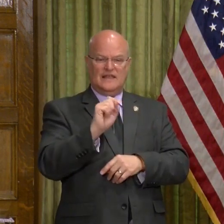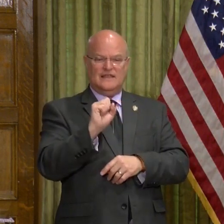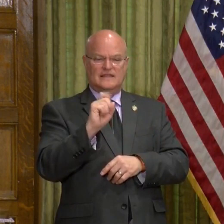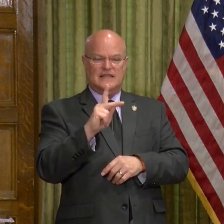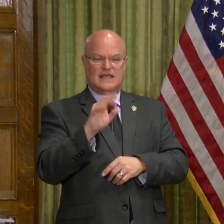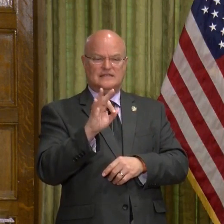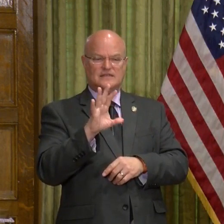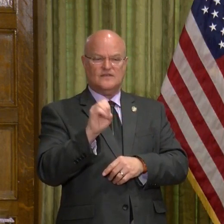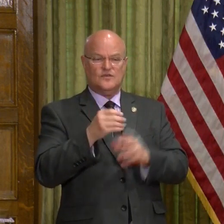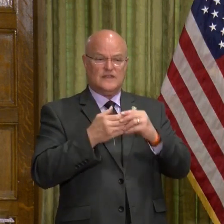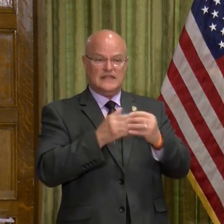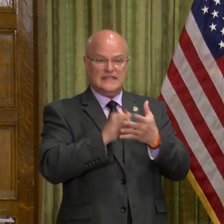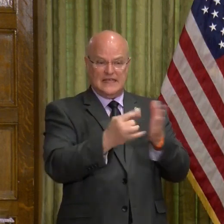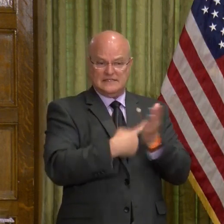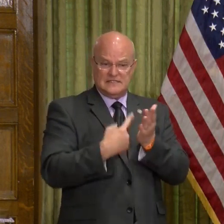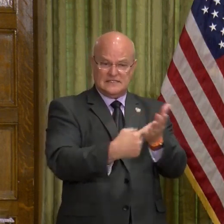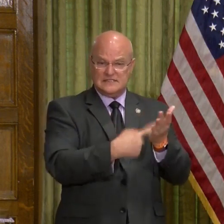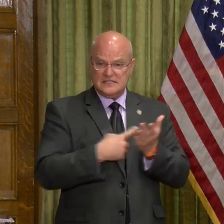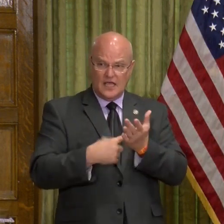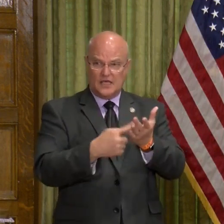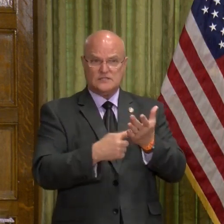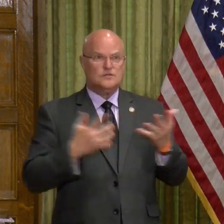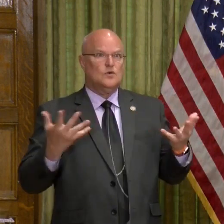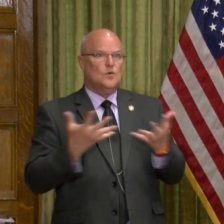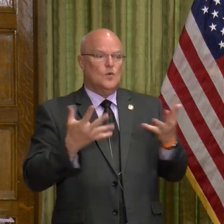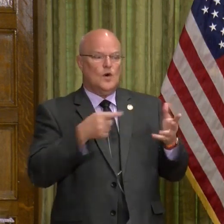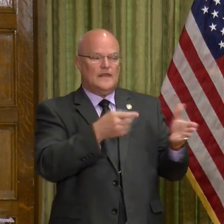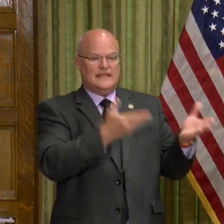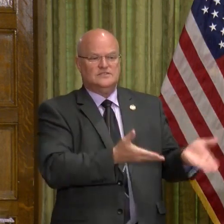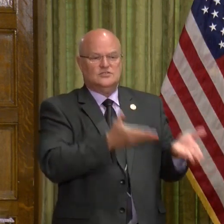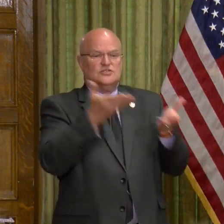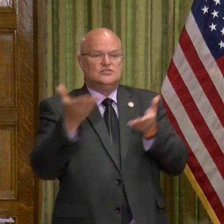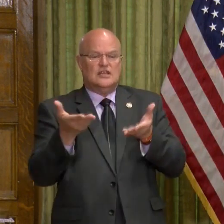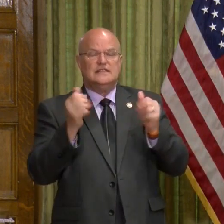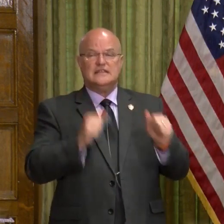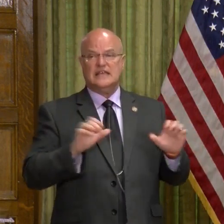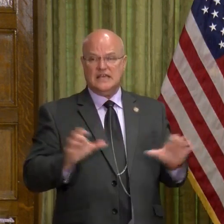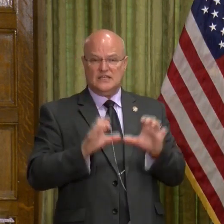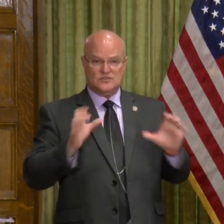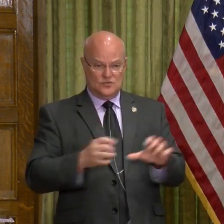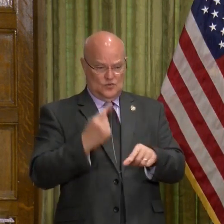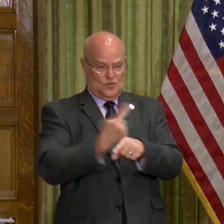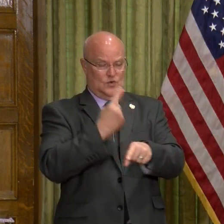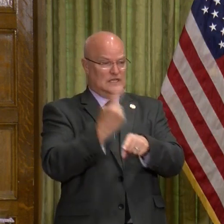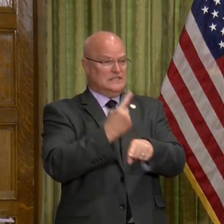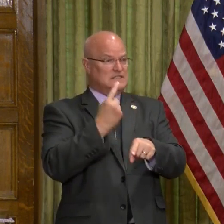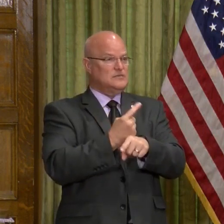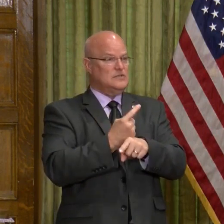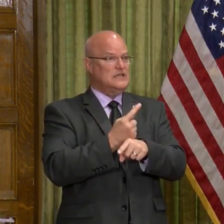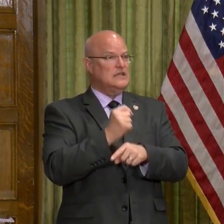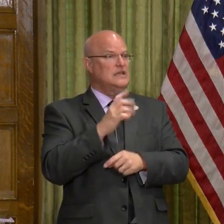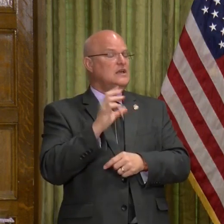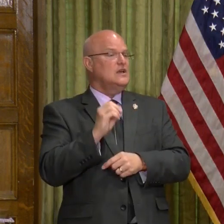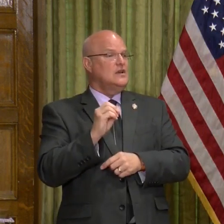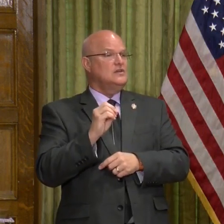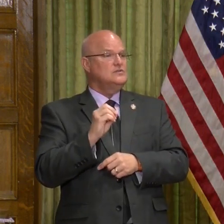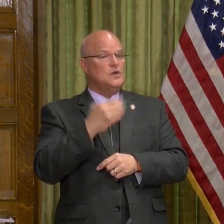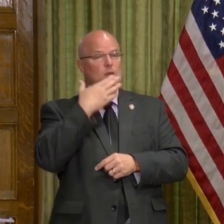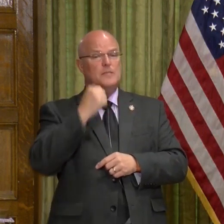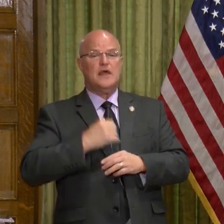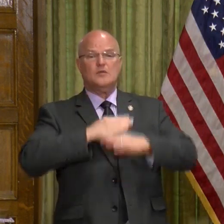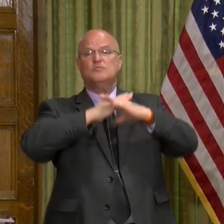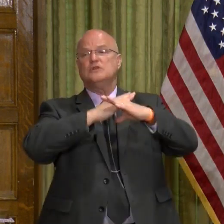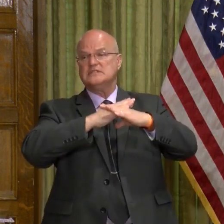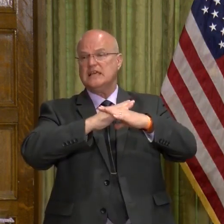leads that discussion as to what do they suggest that they can do reasonably to better